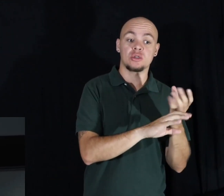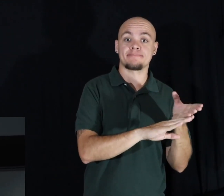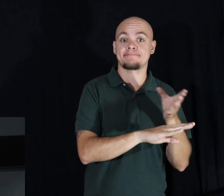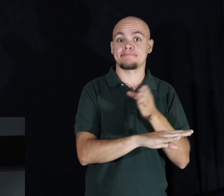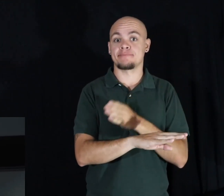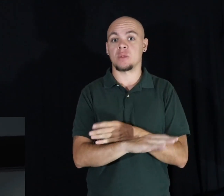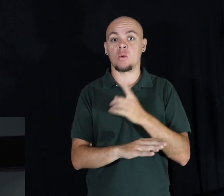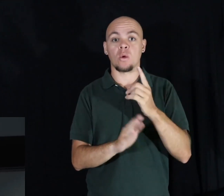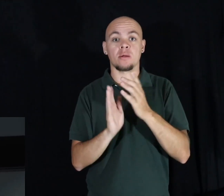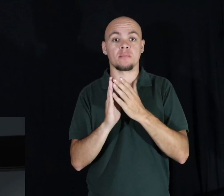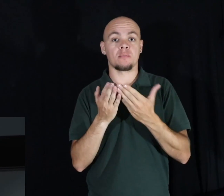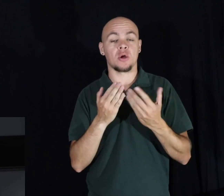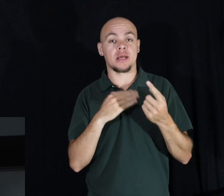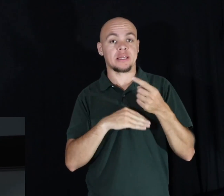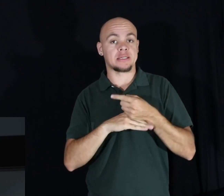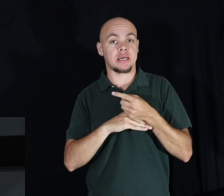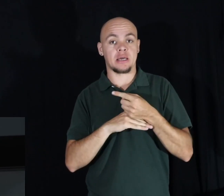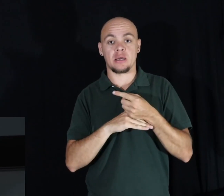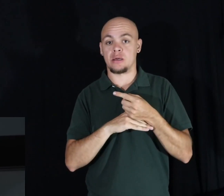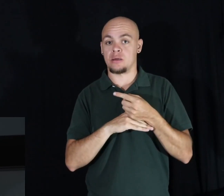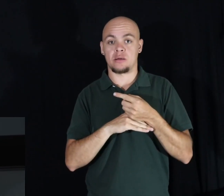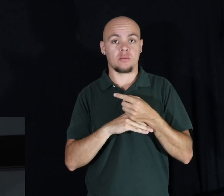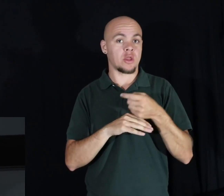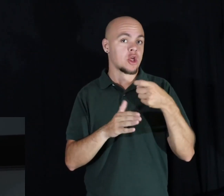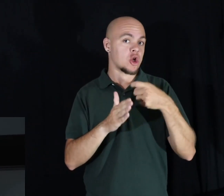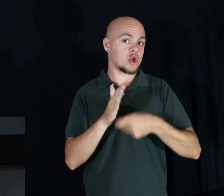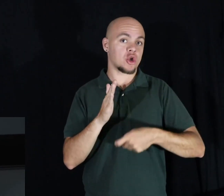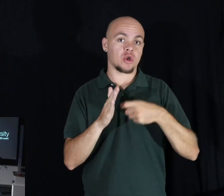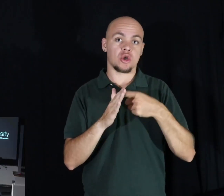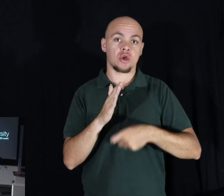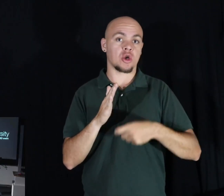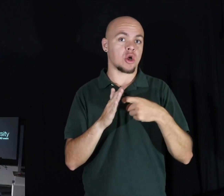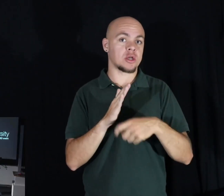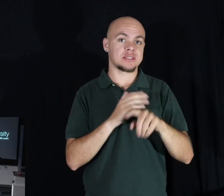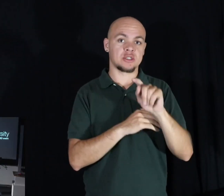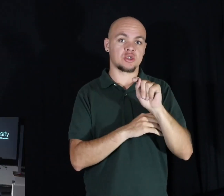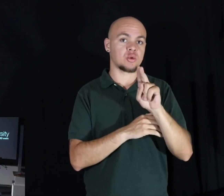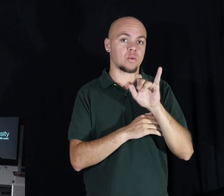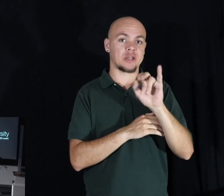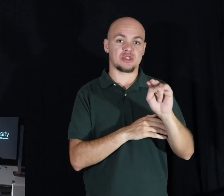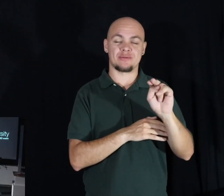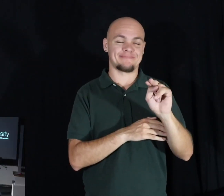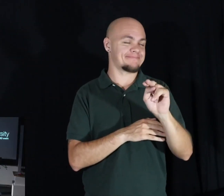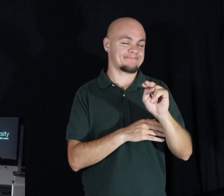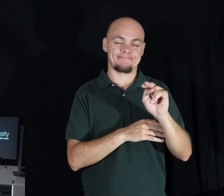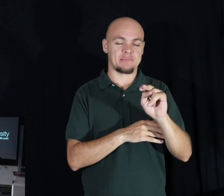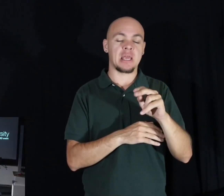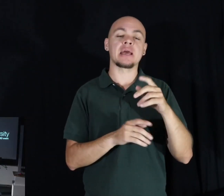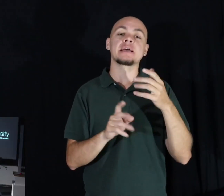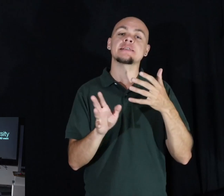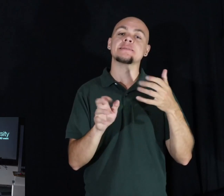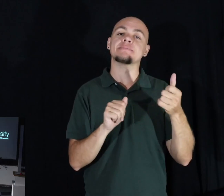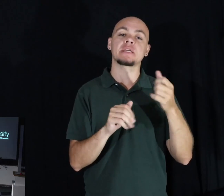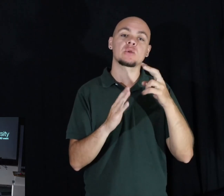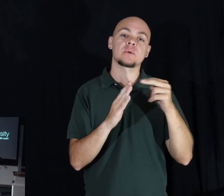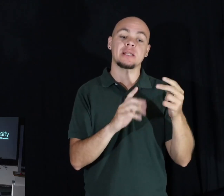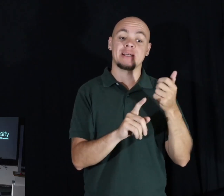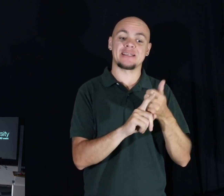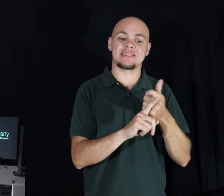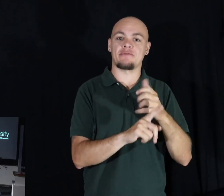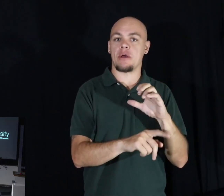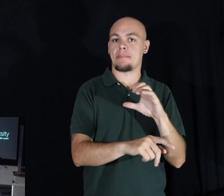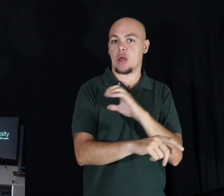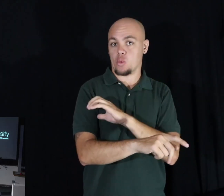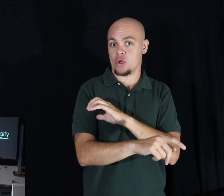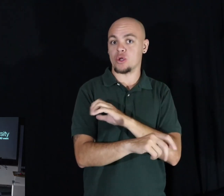a book a day without the costly tuition. Because speed reading is a superpower, one which you can turn on and